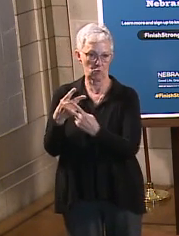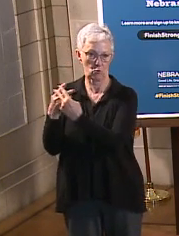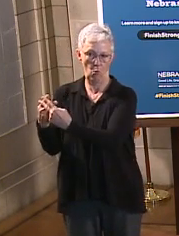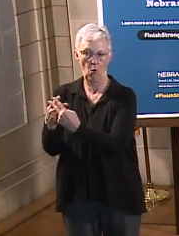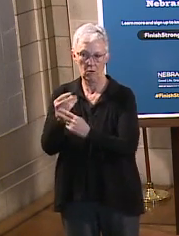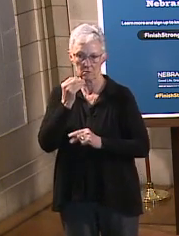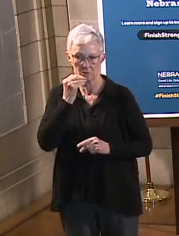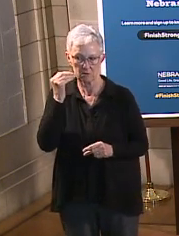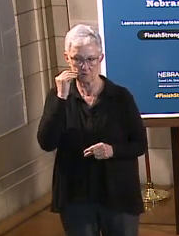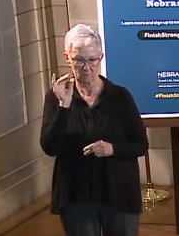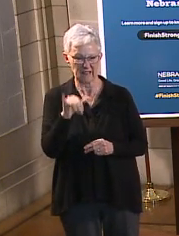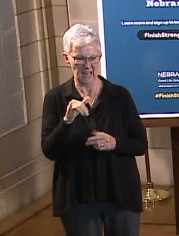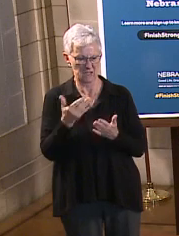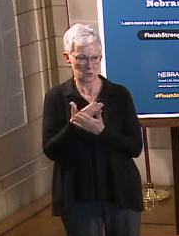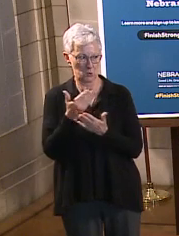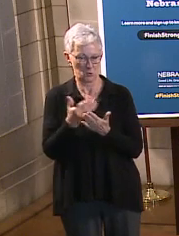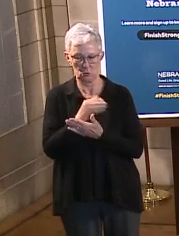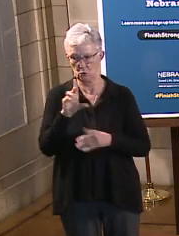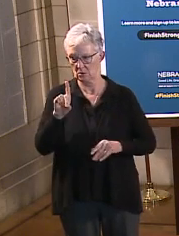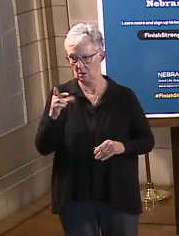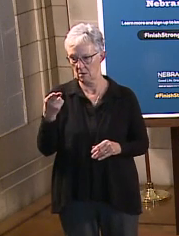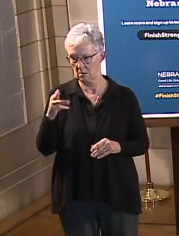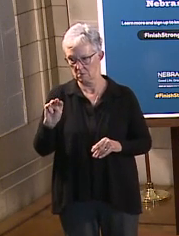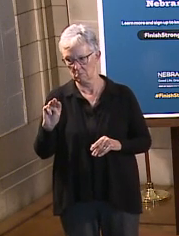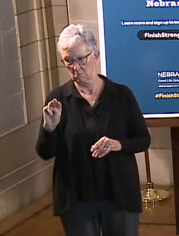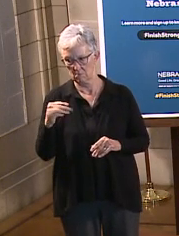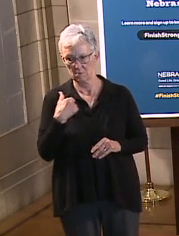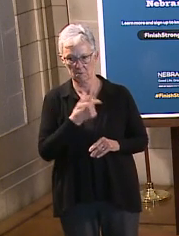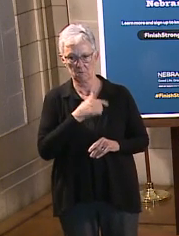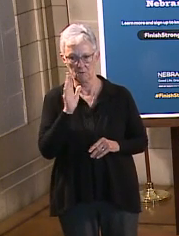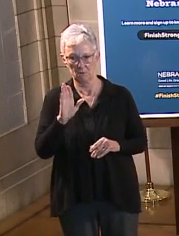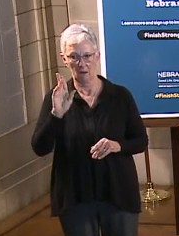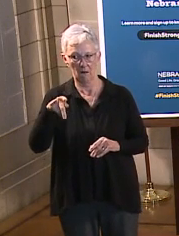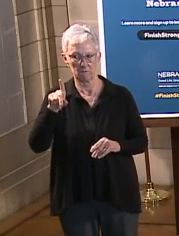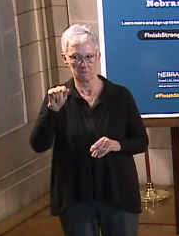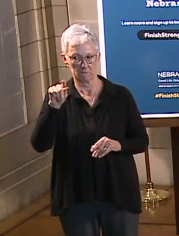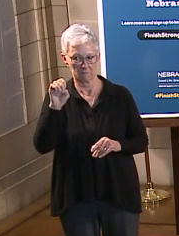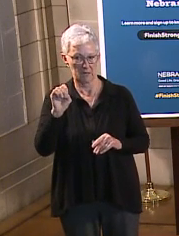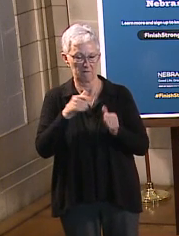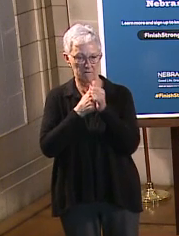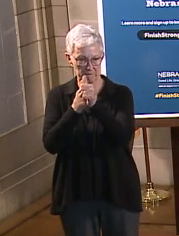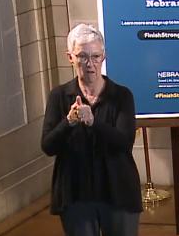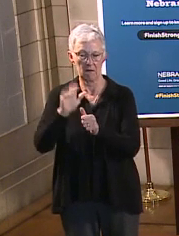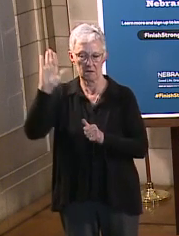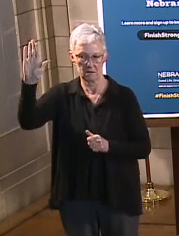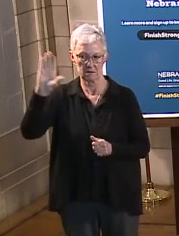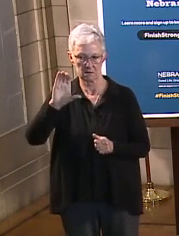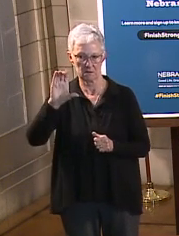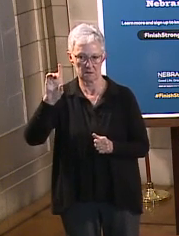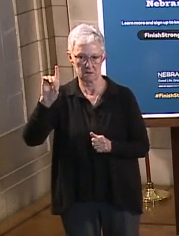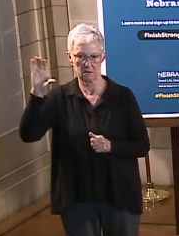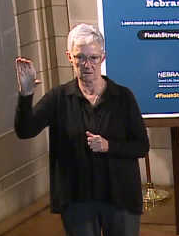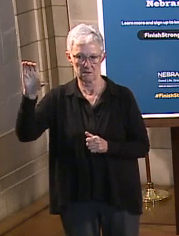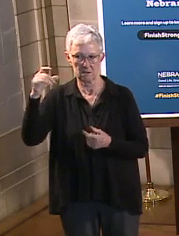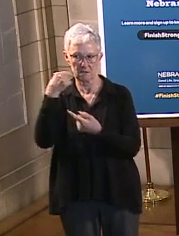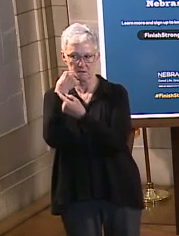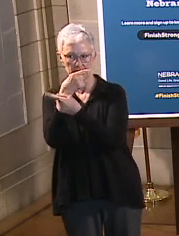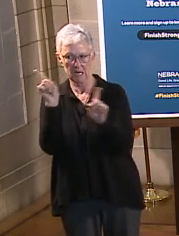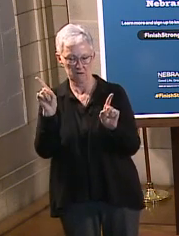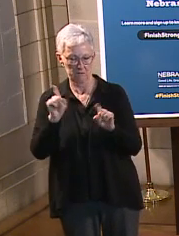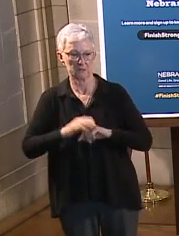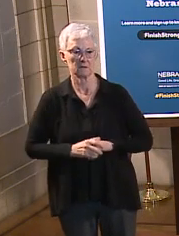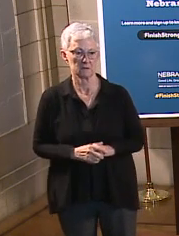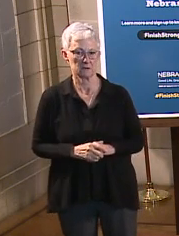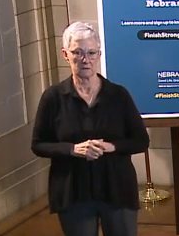part of the new DHM that we'll be updating, uh, in accordance with the CDC guidance out there on that. So please keep that in